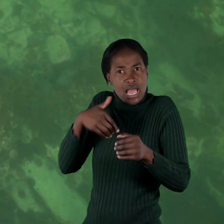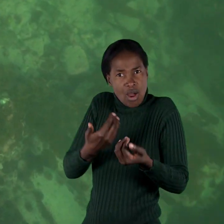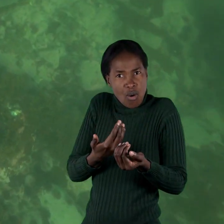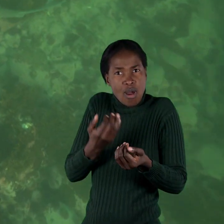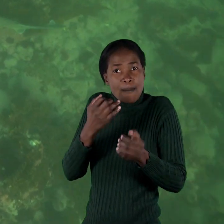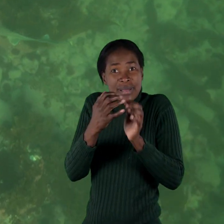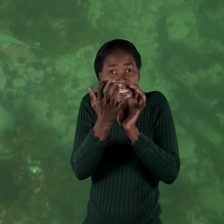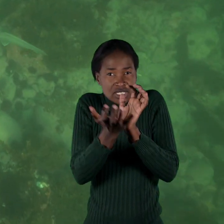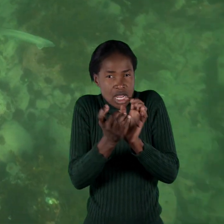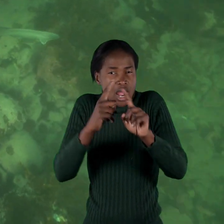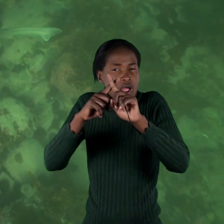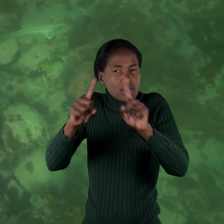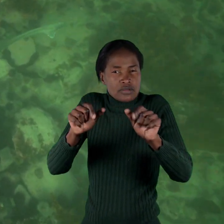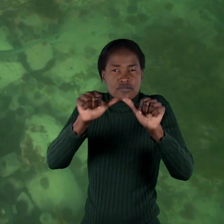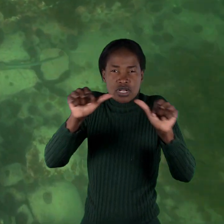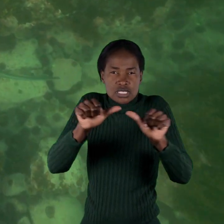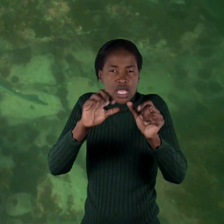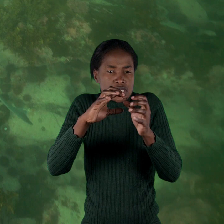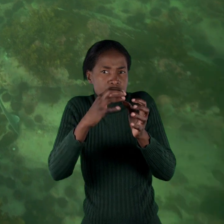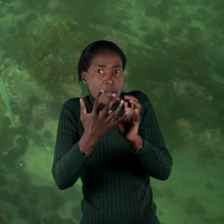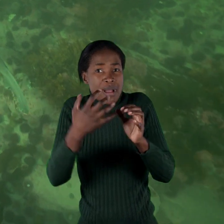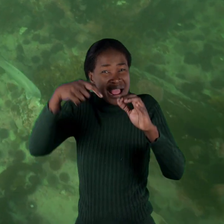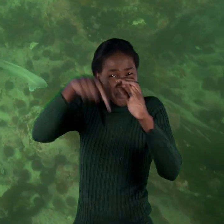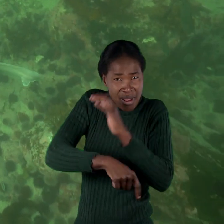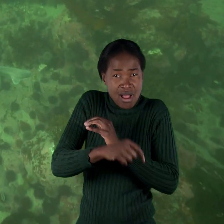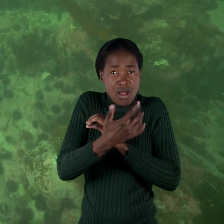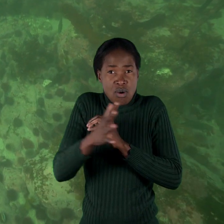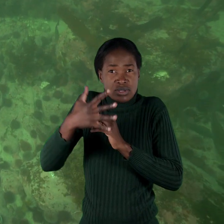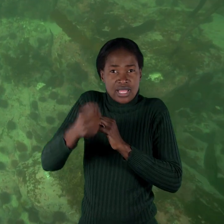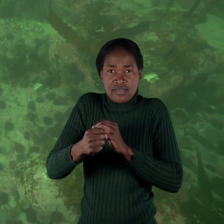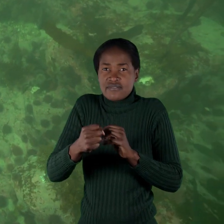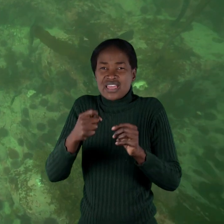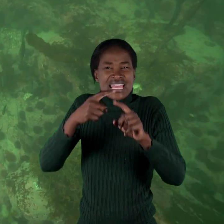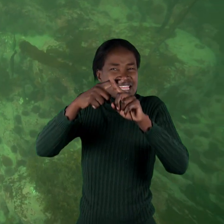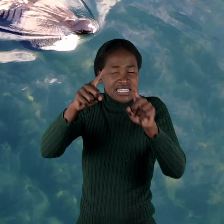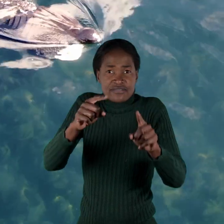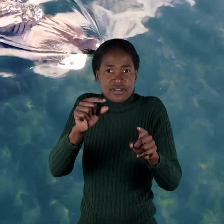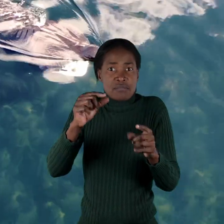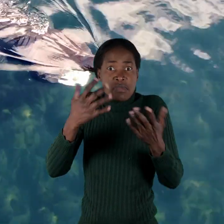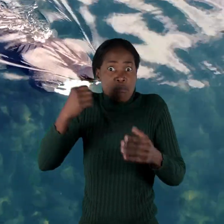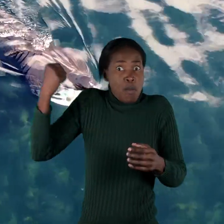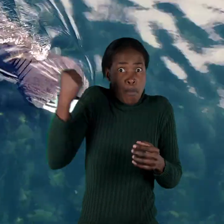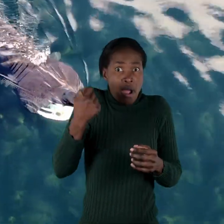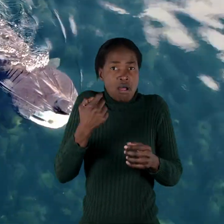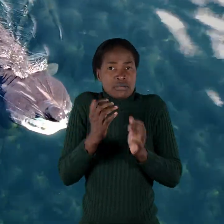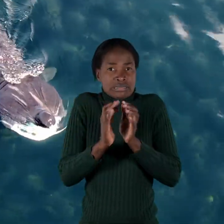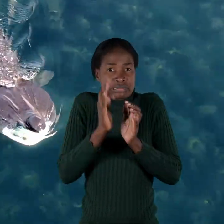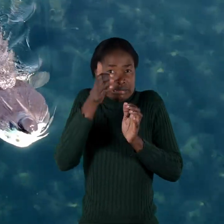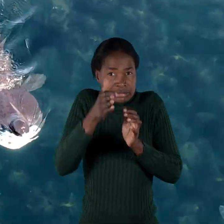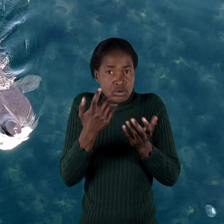different shapes and sizes in Namibian waters. They range from the very huge to the very small. Basking sharks, which